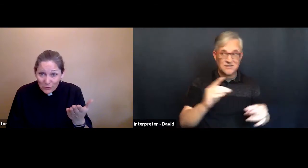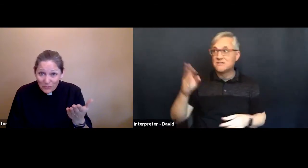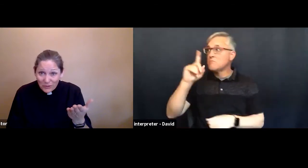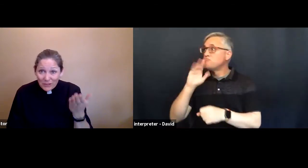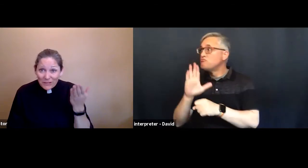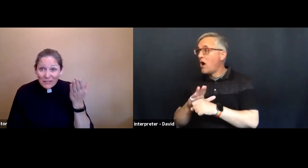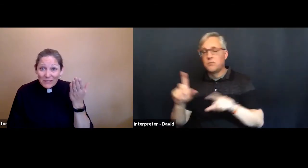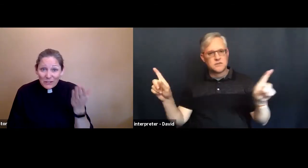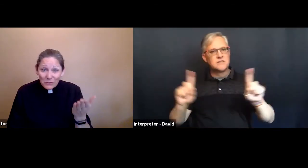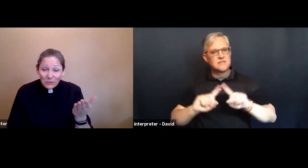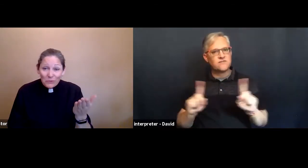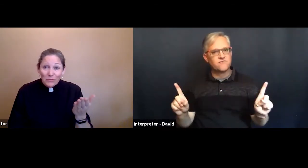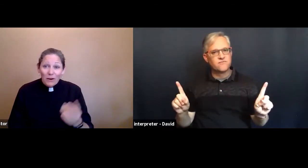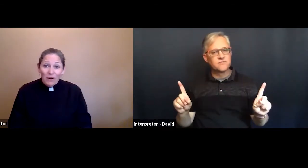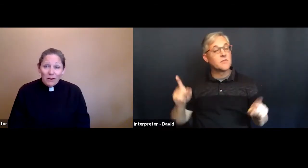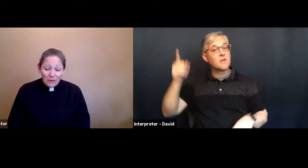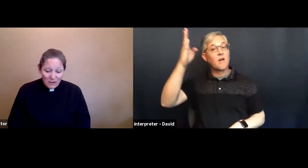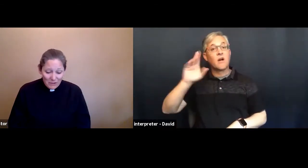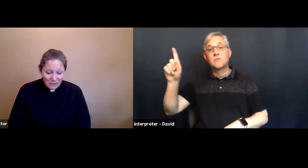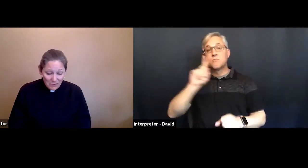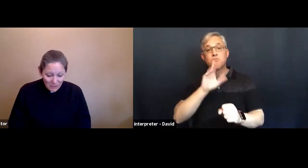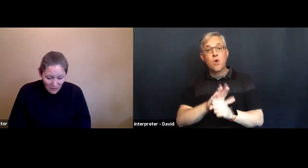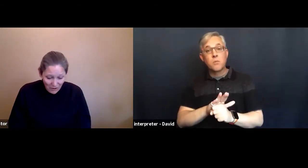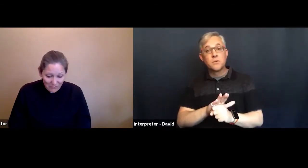you are loved